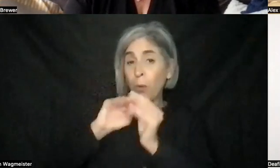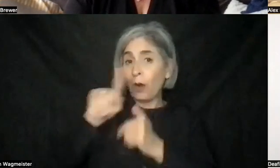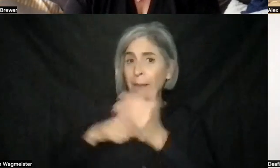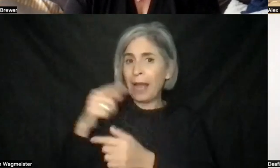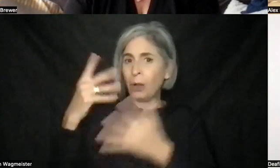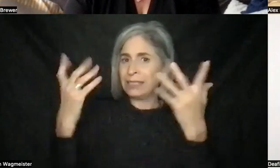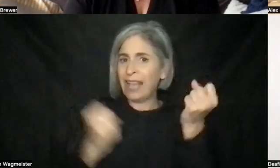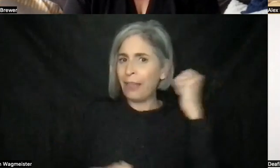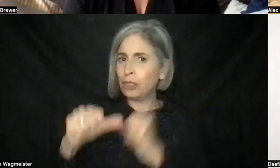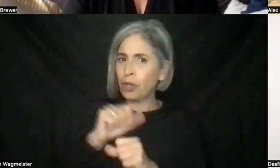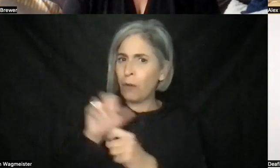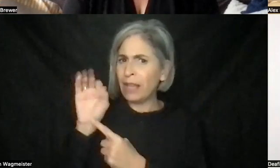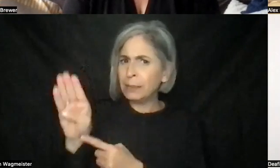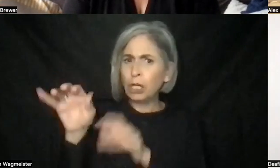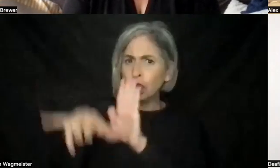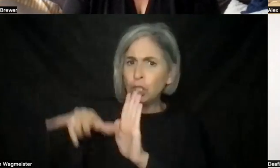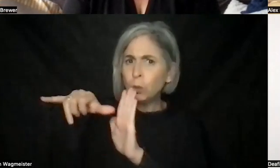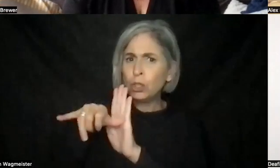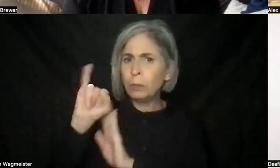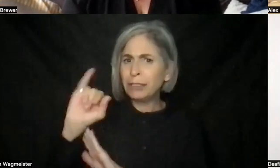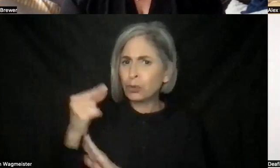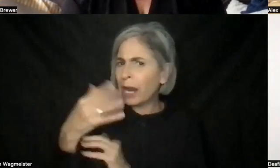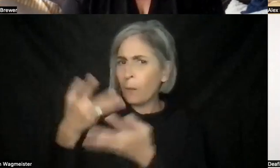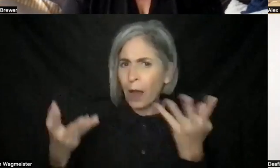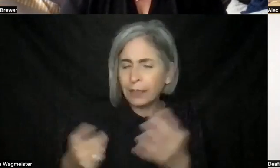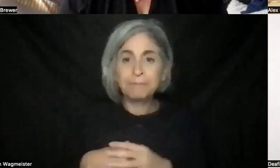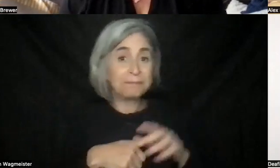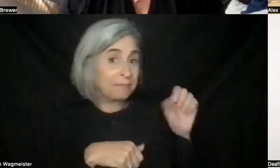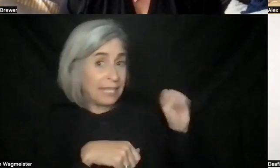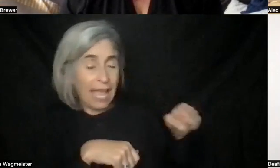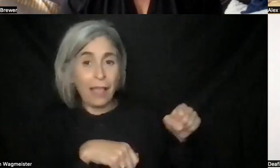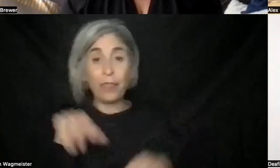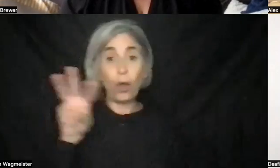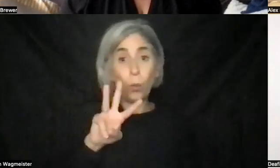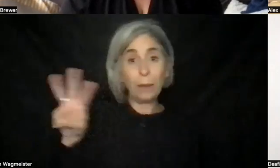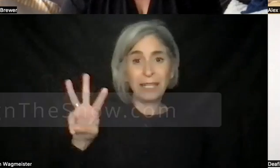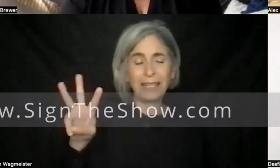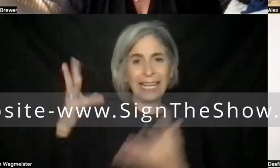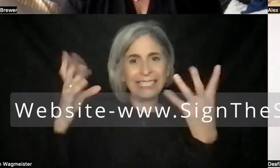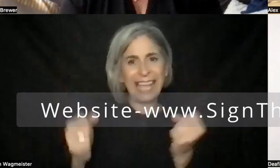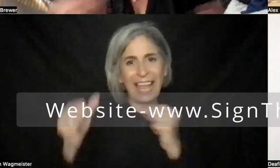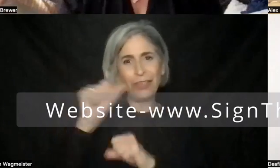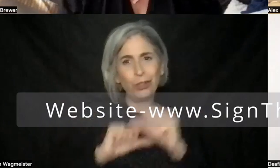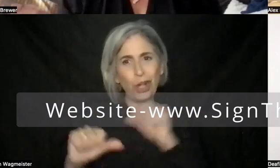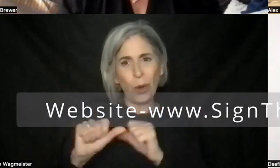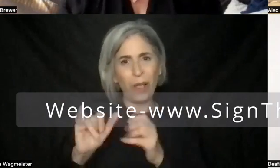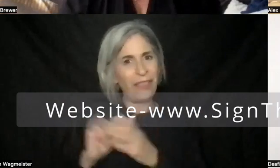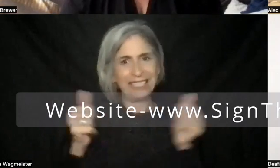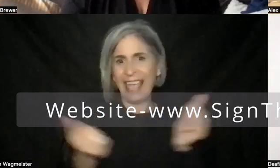show Facebook, YouTube, Instagram website, things like that? Yeah. So the website is sign the show. Actually, that's every social media platform.